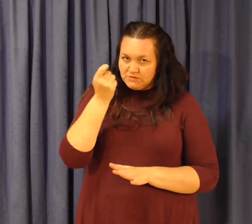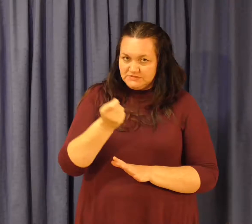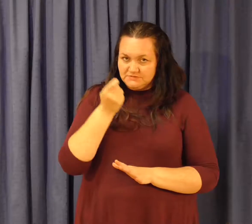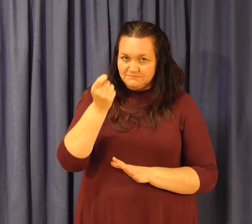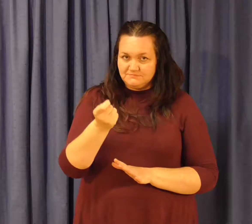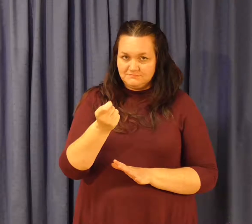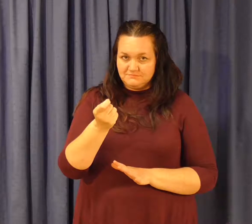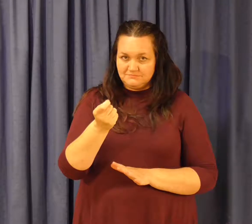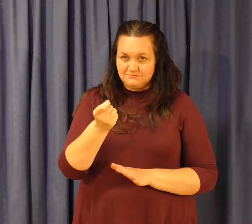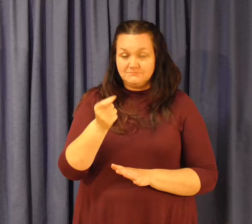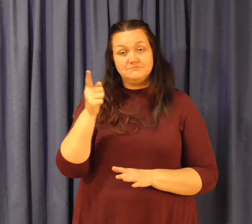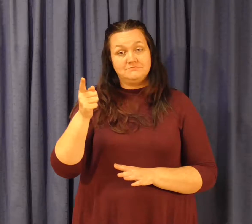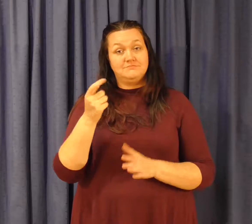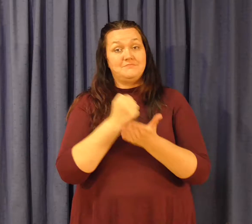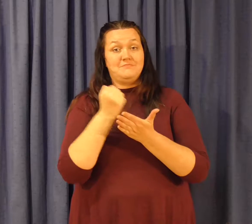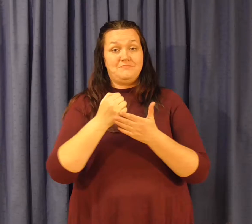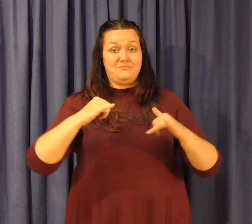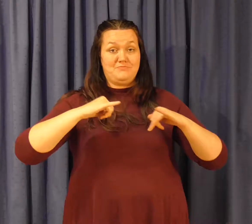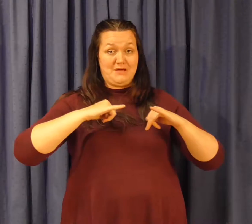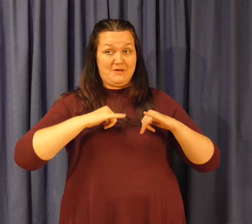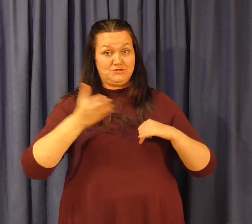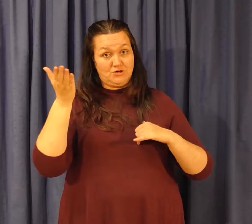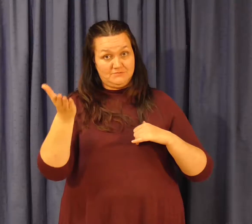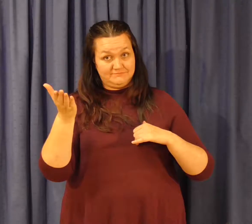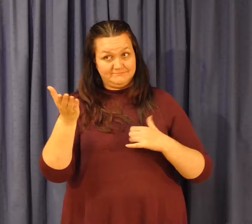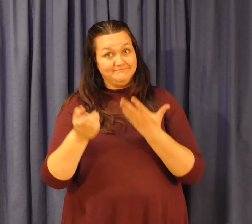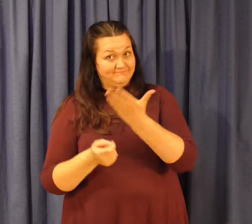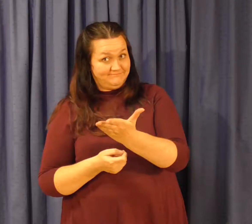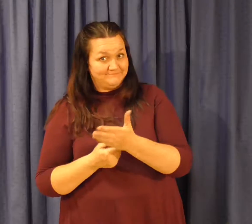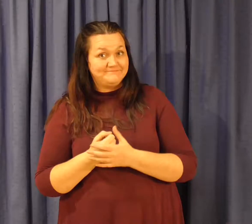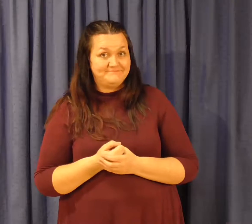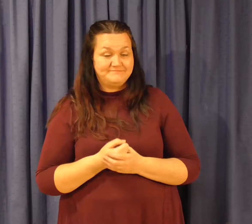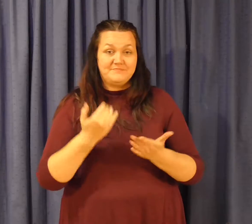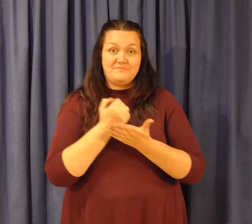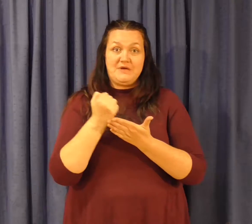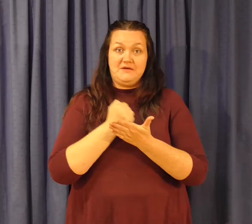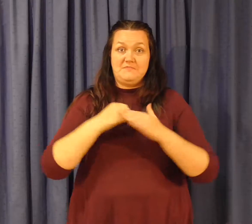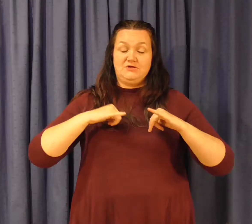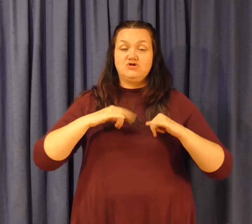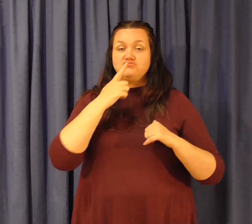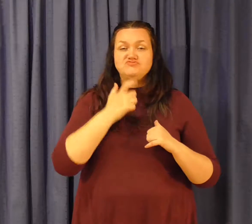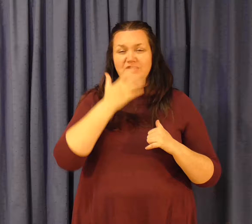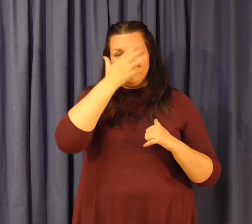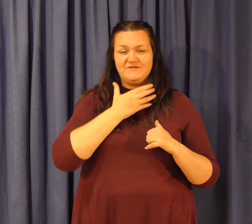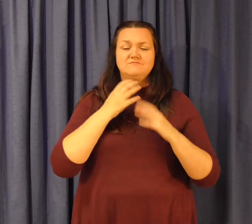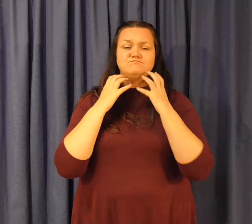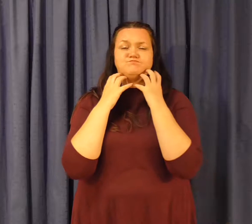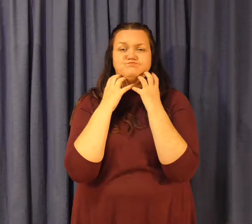This is the bank manager. This is the bank manager. With his red face. Fat neck. Shaking his head.